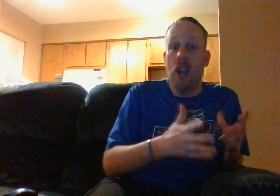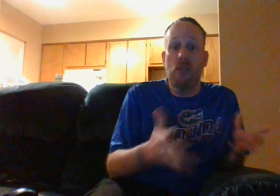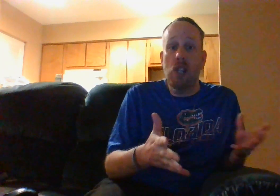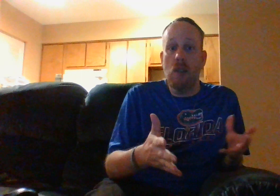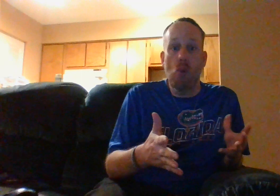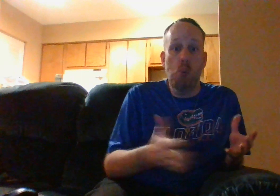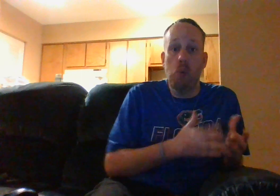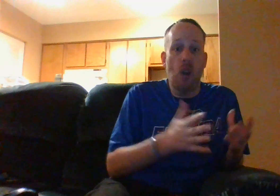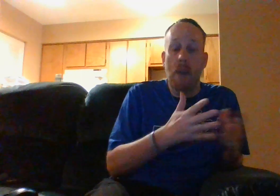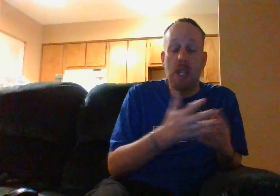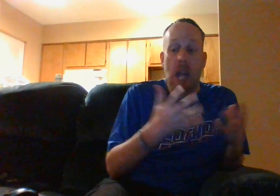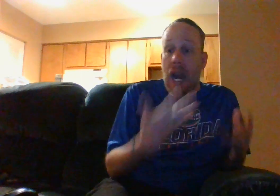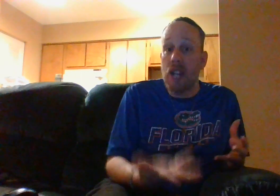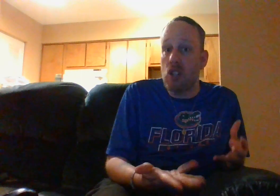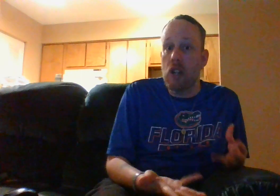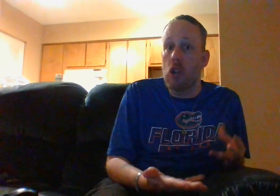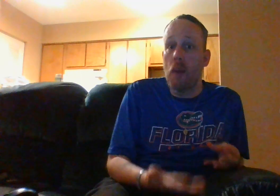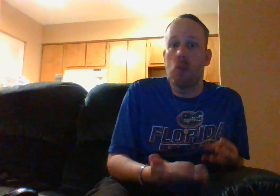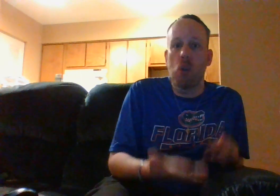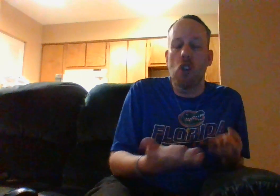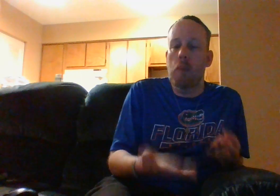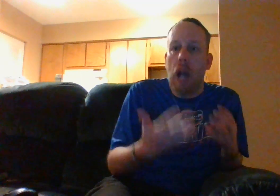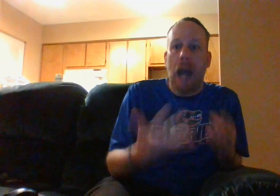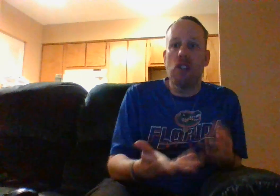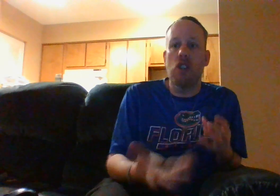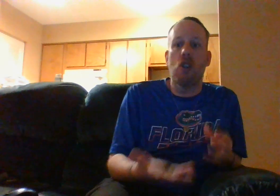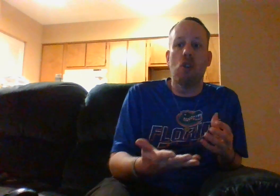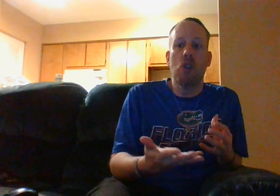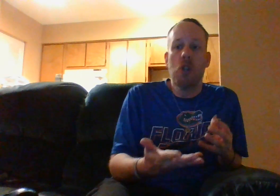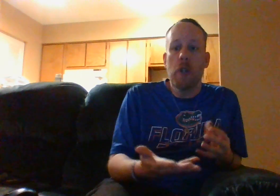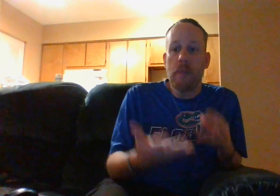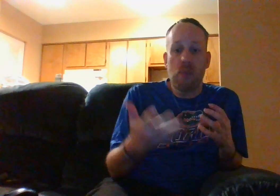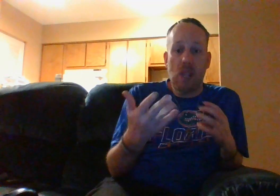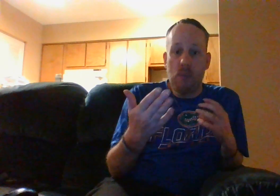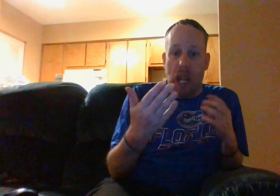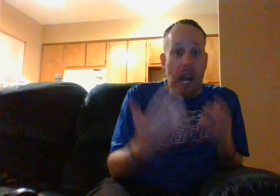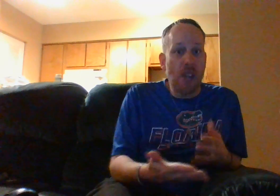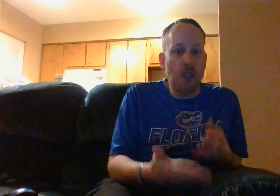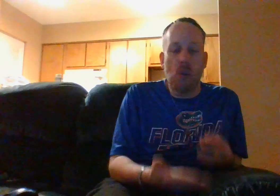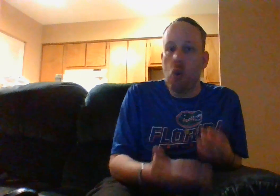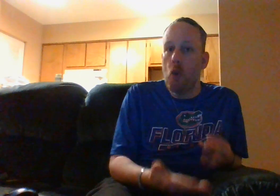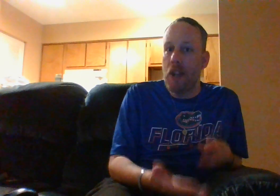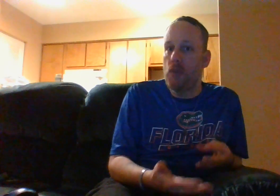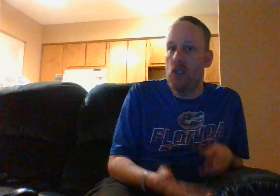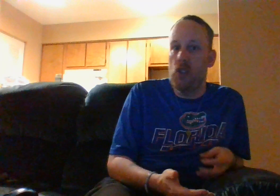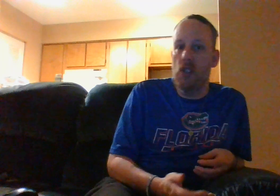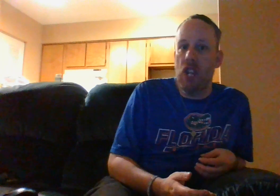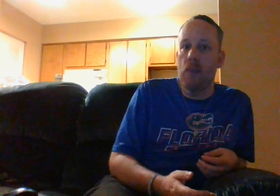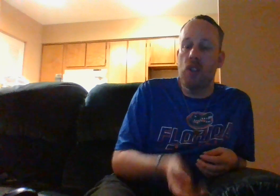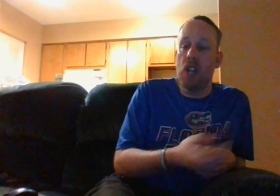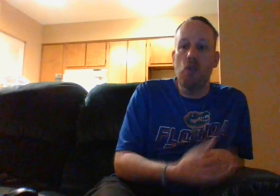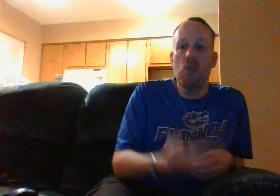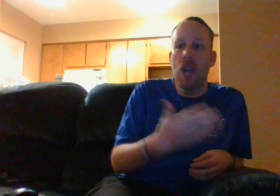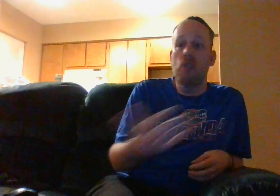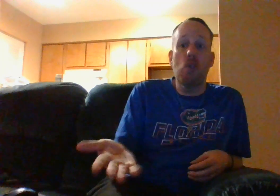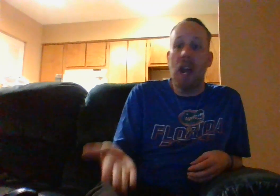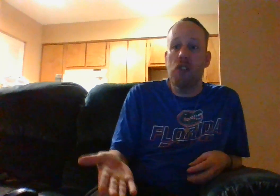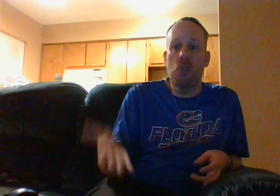definitely i mean high tier i mean we're talking about high tier high tier romances in this anime that you never you actually